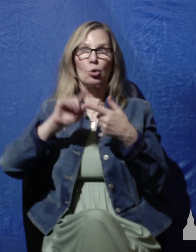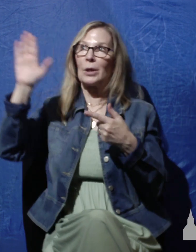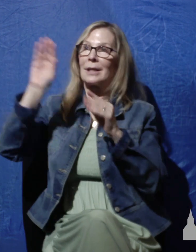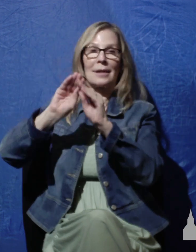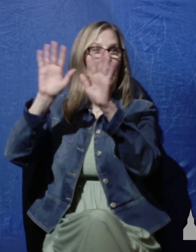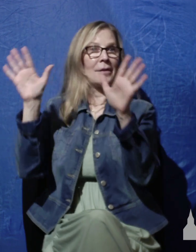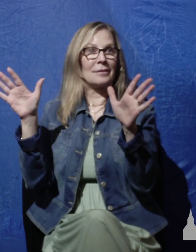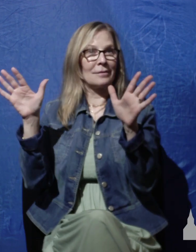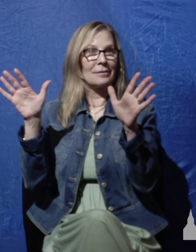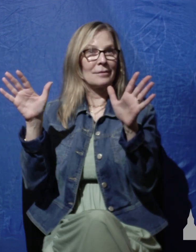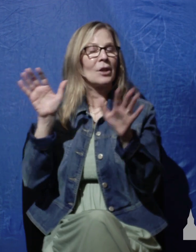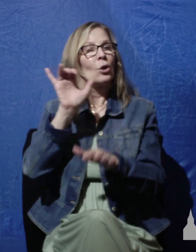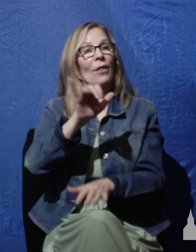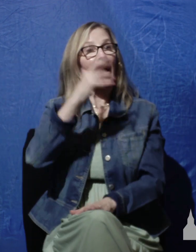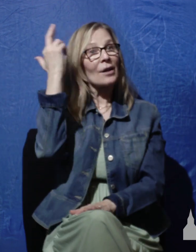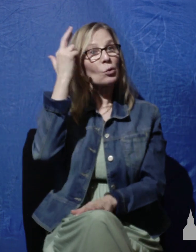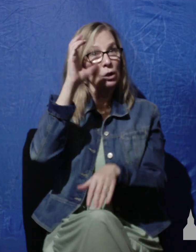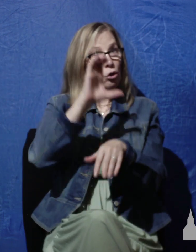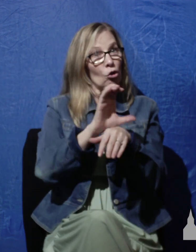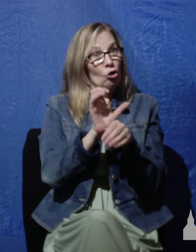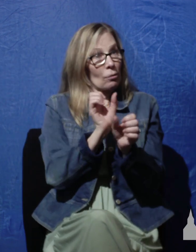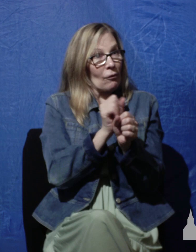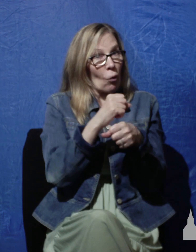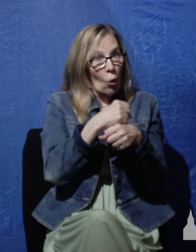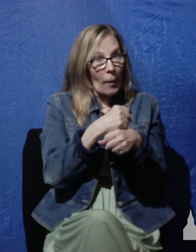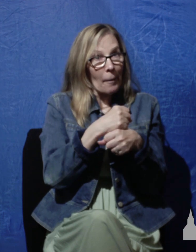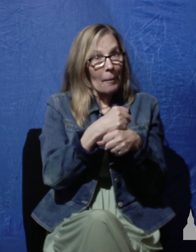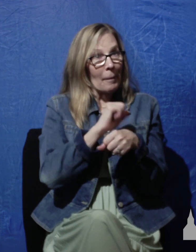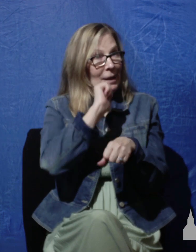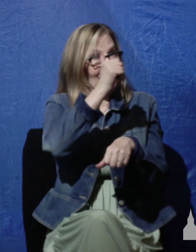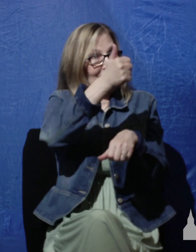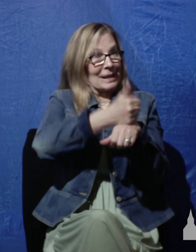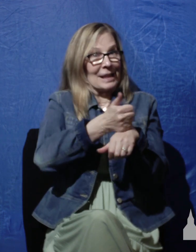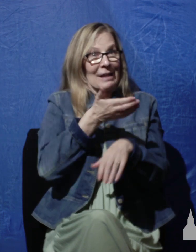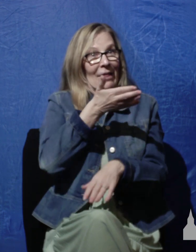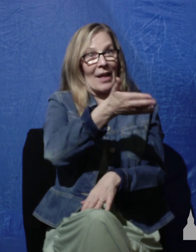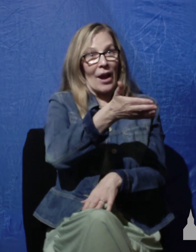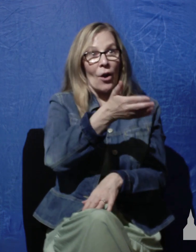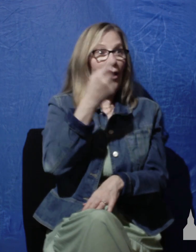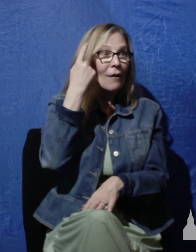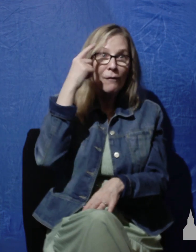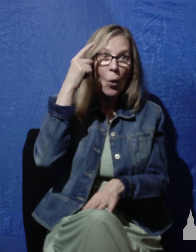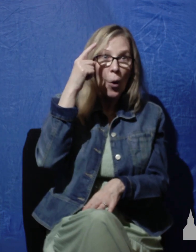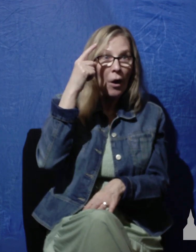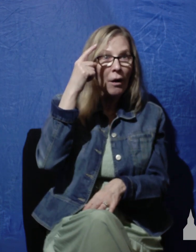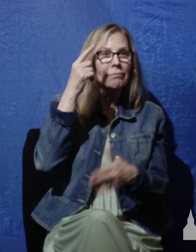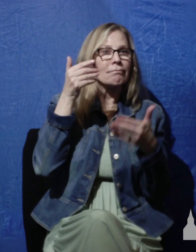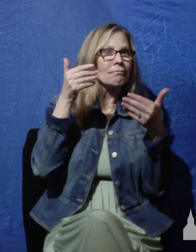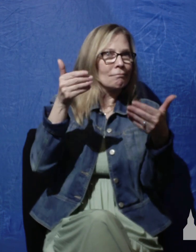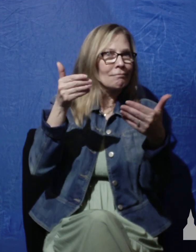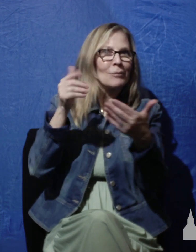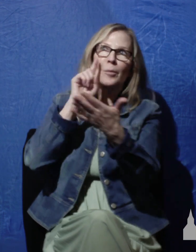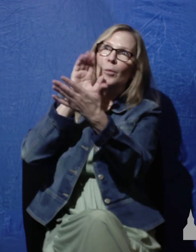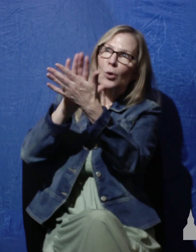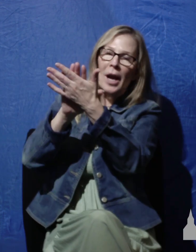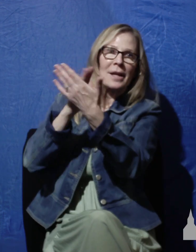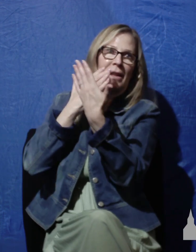and exists is to praise and thank God. So at this point, based on the